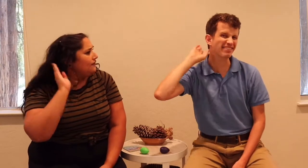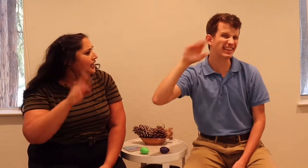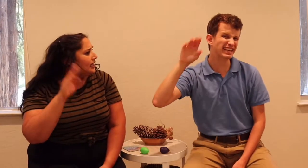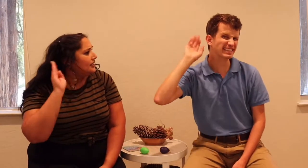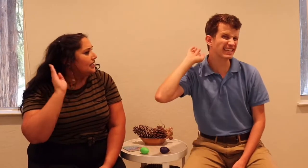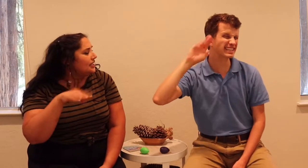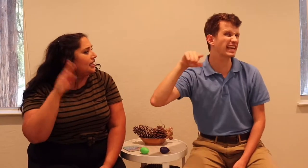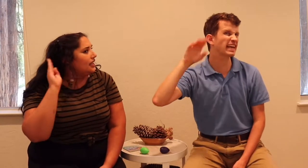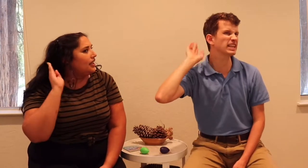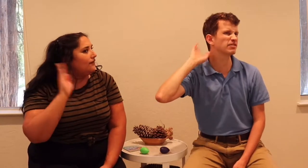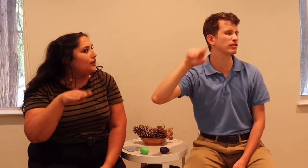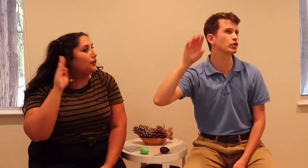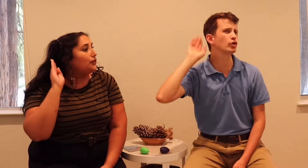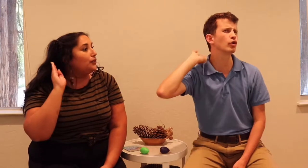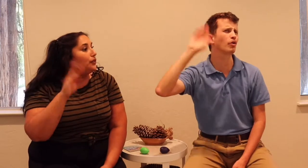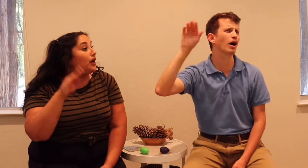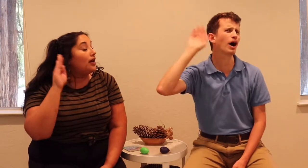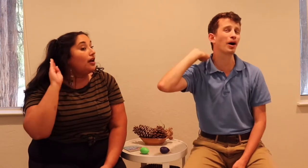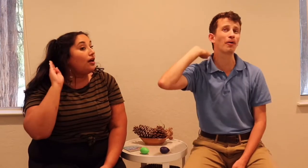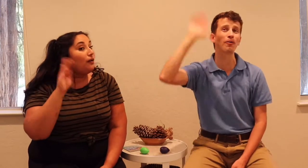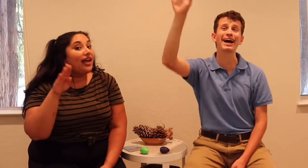flicked it till it flew away.